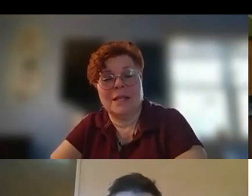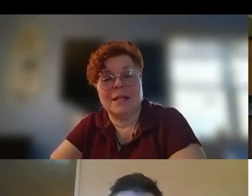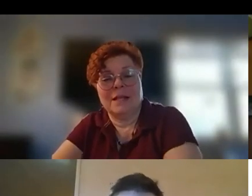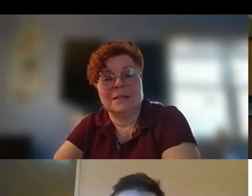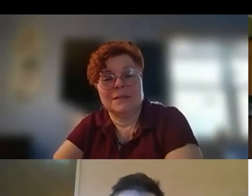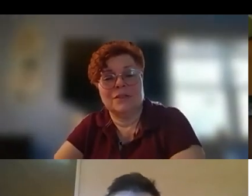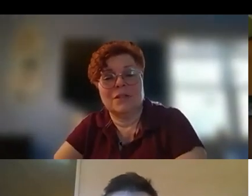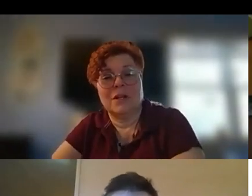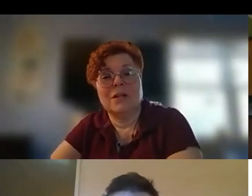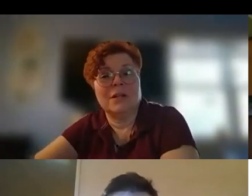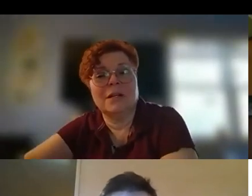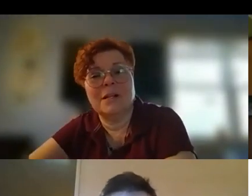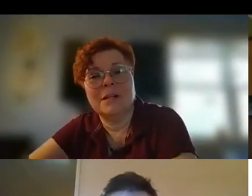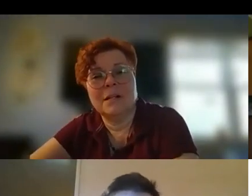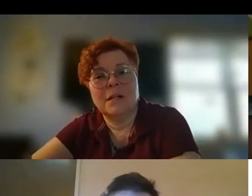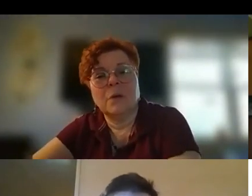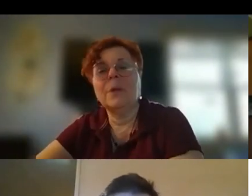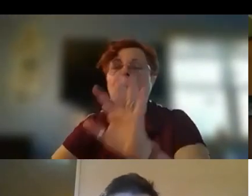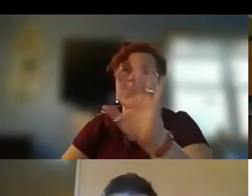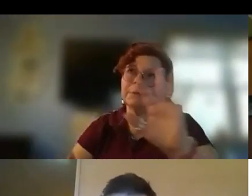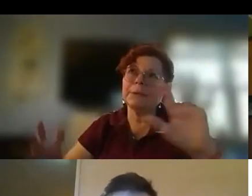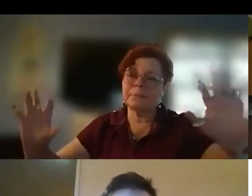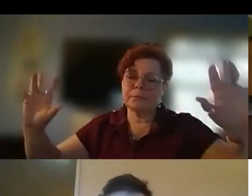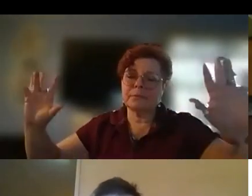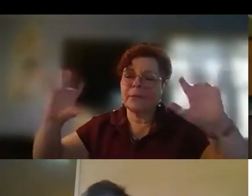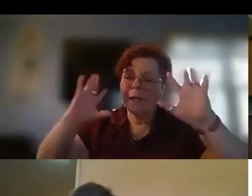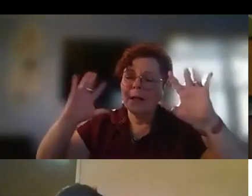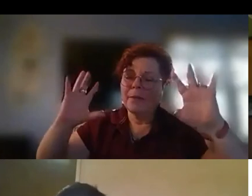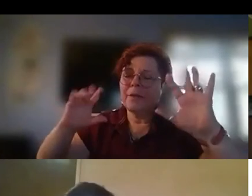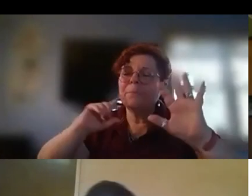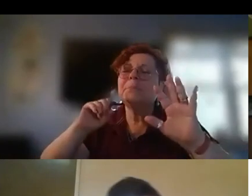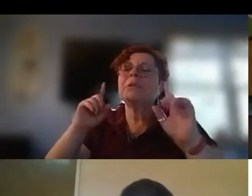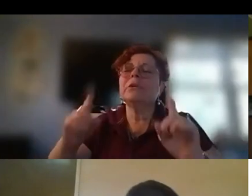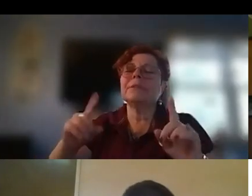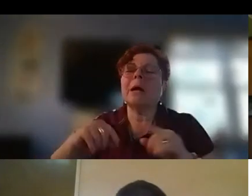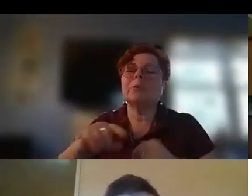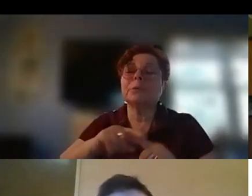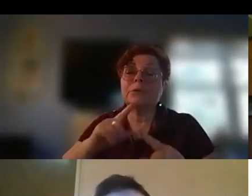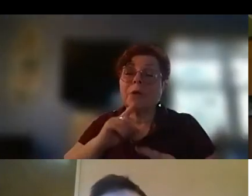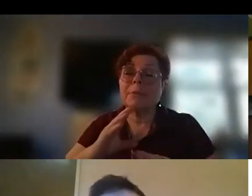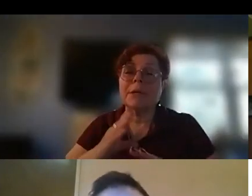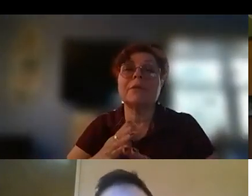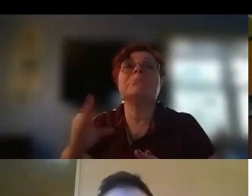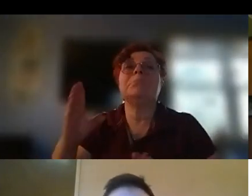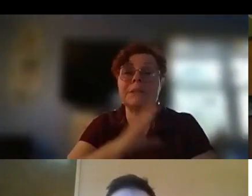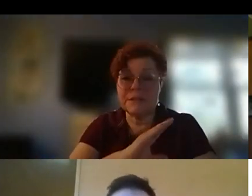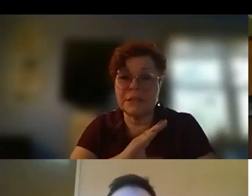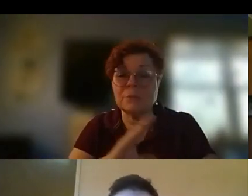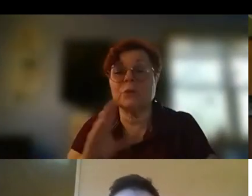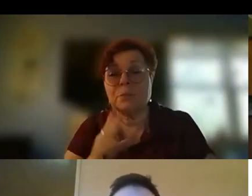Except last year. Well, there'll be a period of time where we will talk about the BC, which would